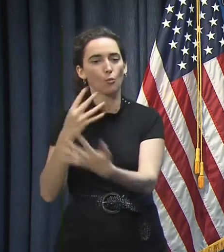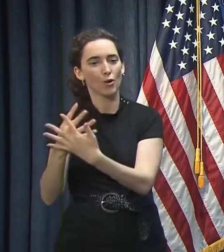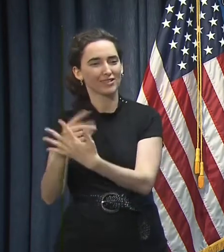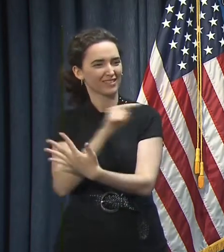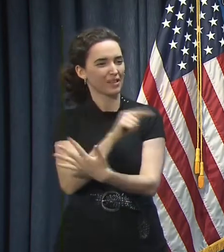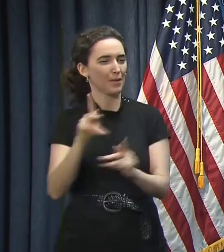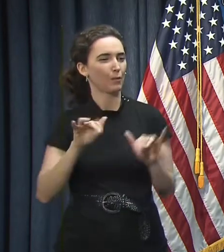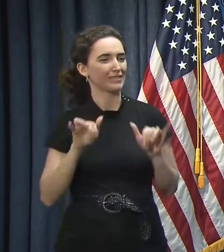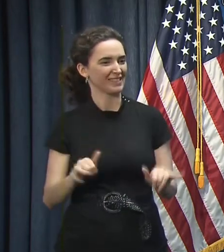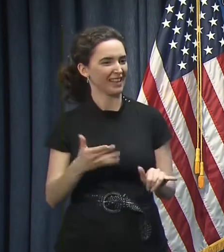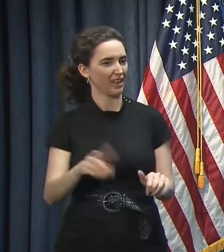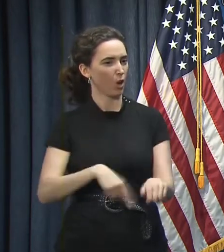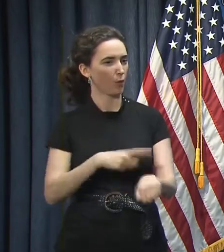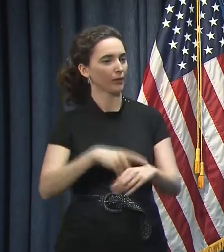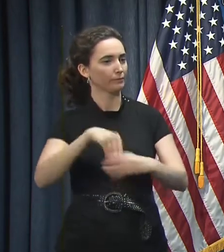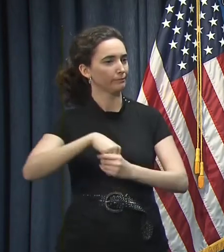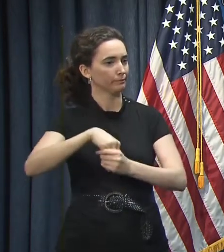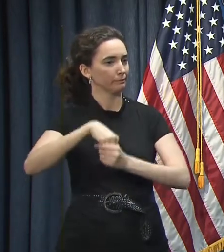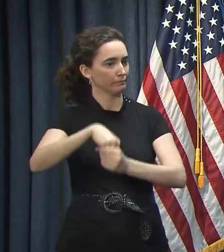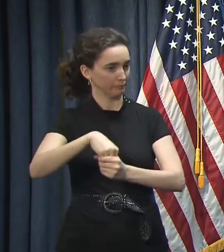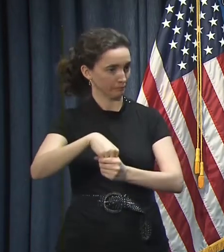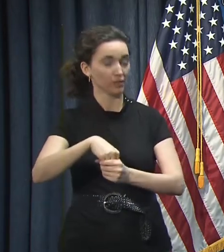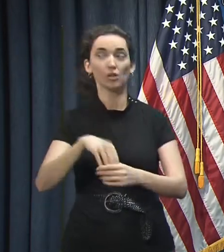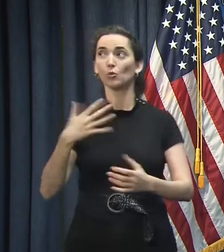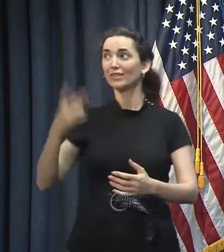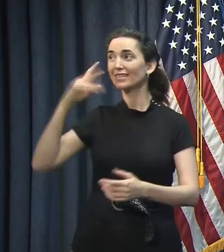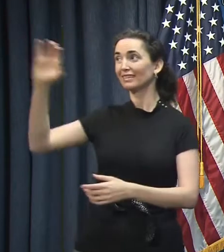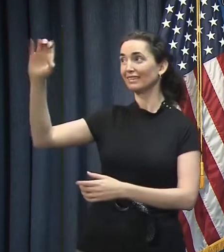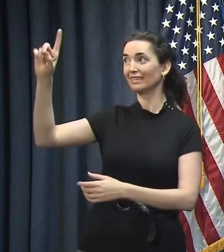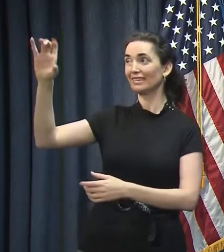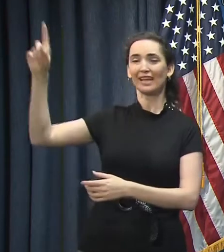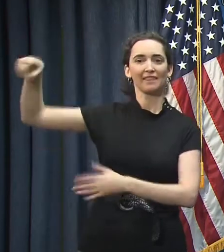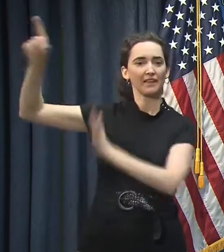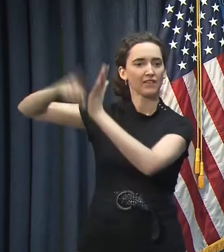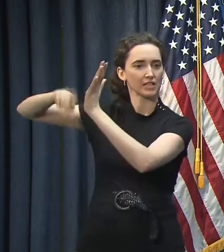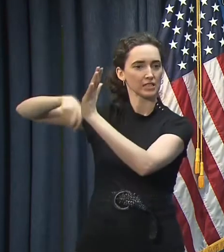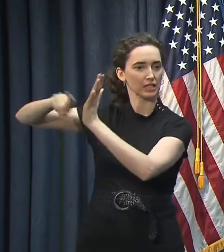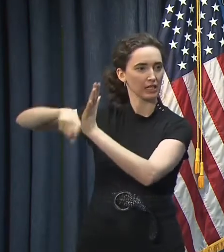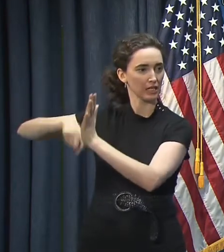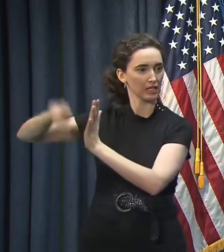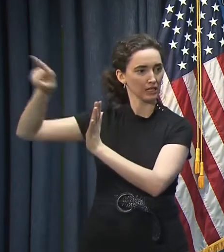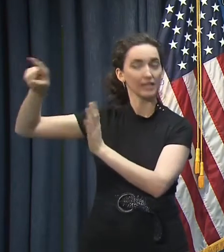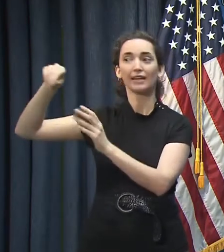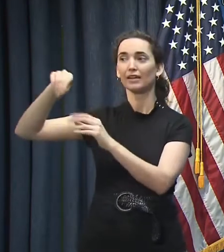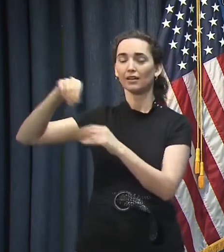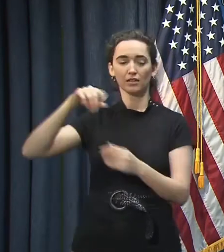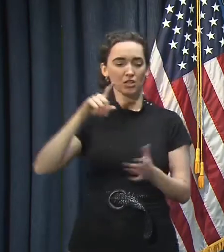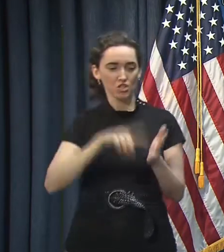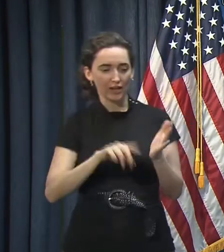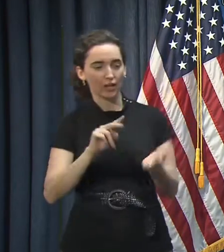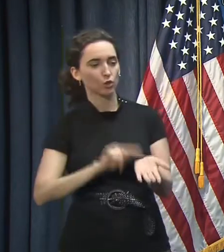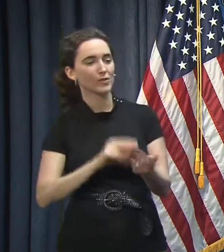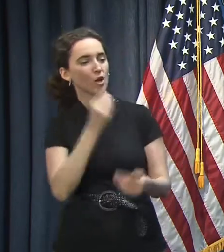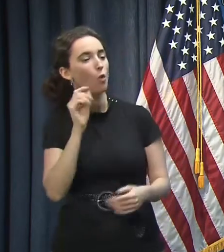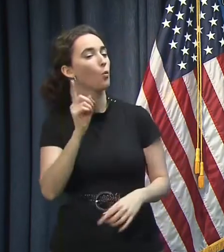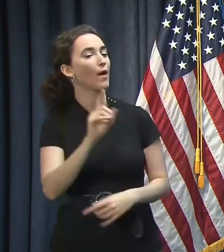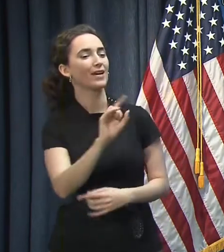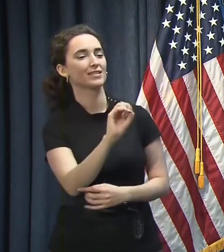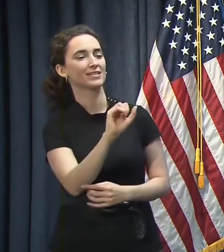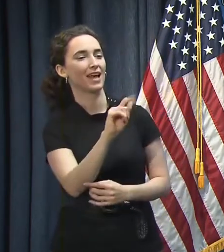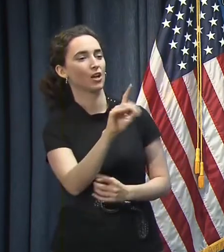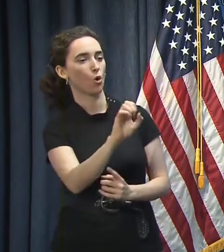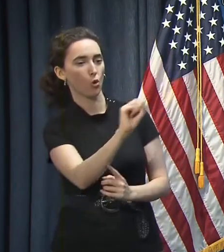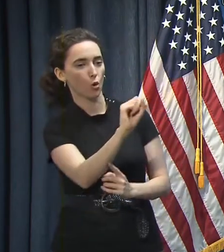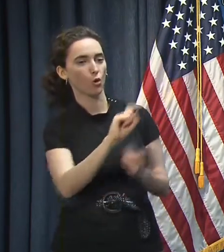we've seen the CDC do investigations in a nursing home in Seattle or a homeless